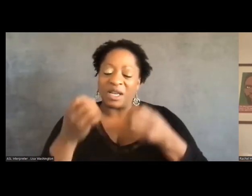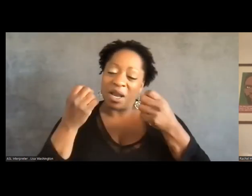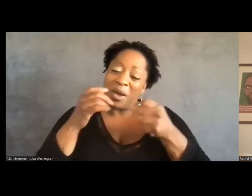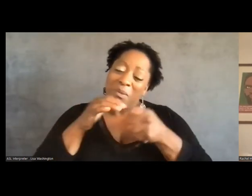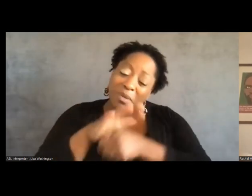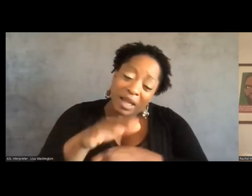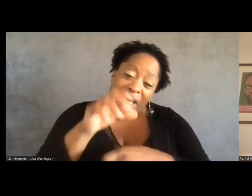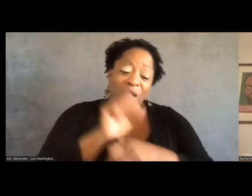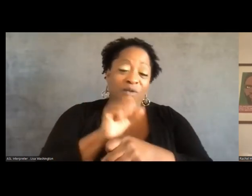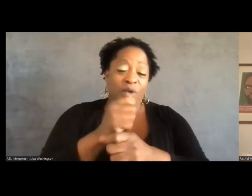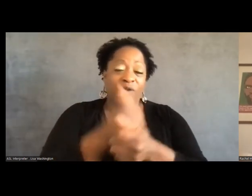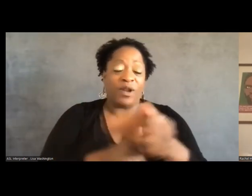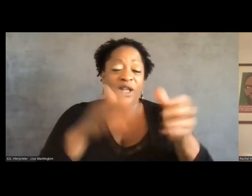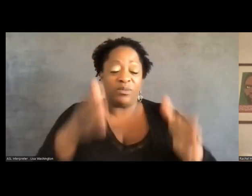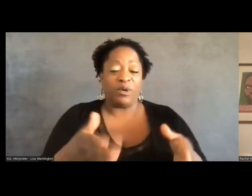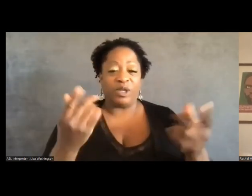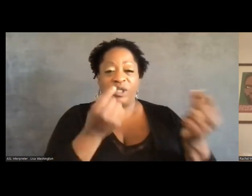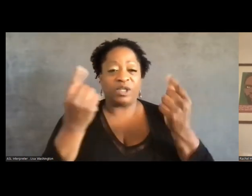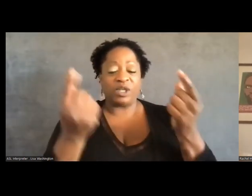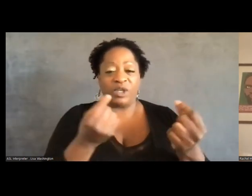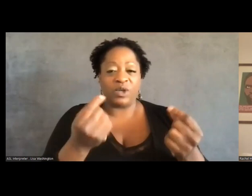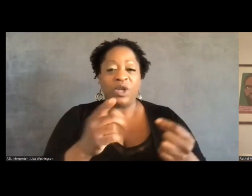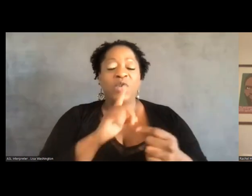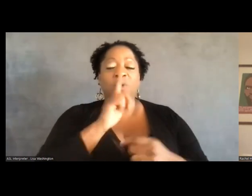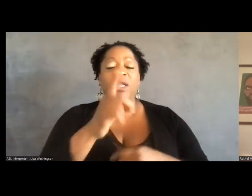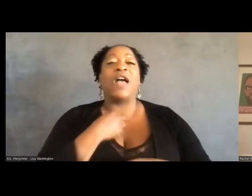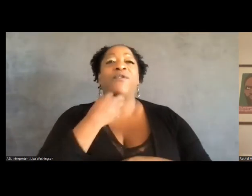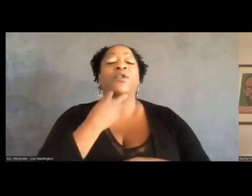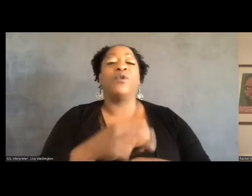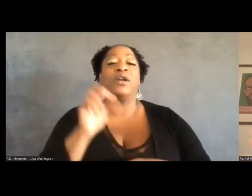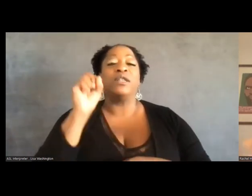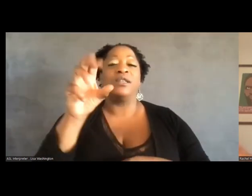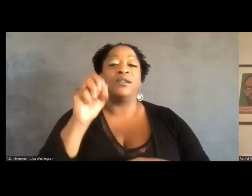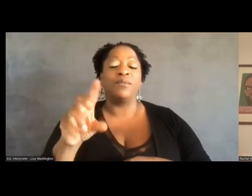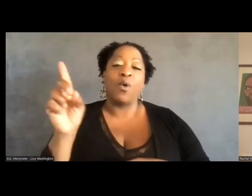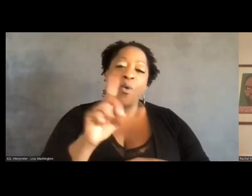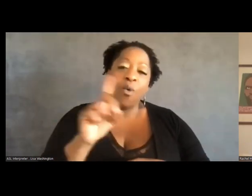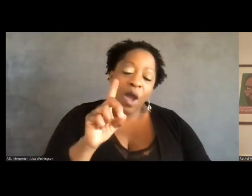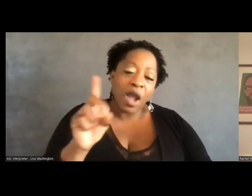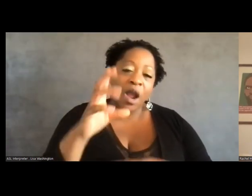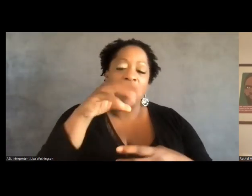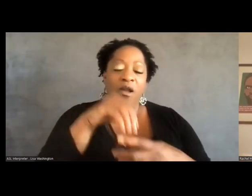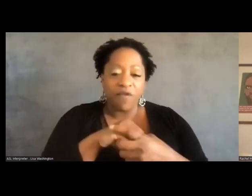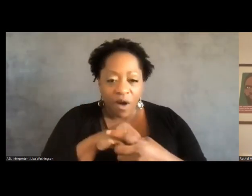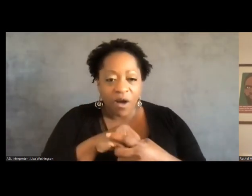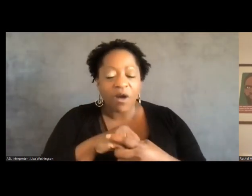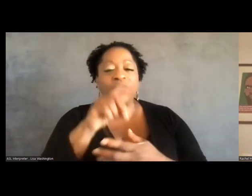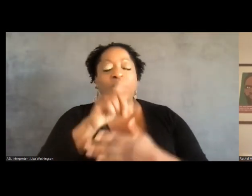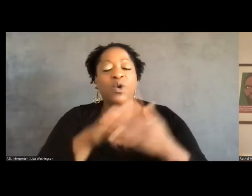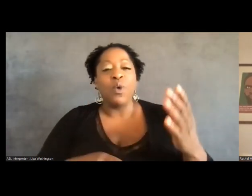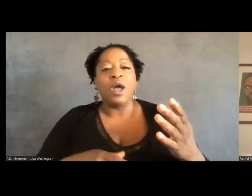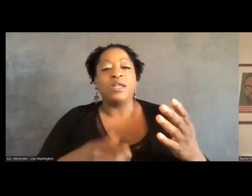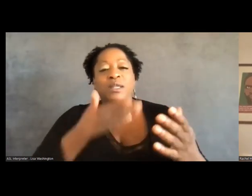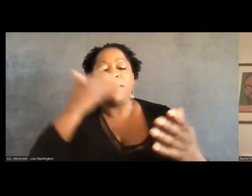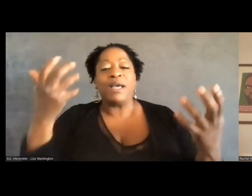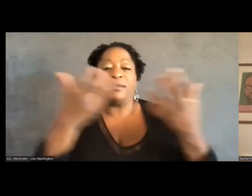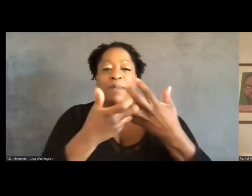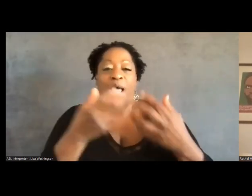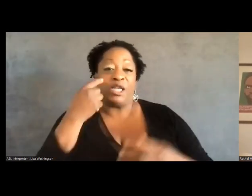everybody to do, you just kind of have to be able to articulate where you can get in and what, what you're best suited to do.